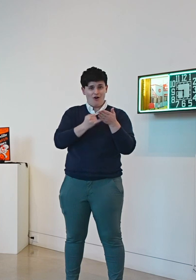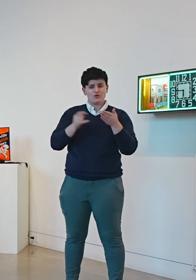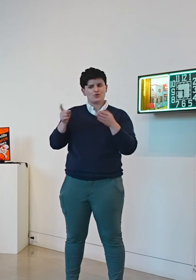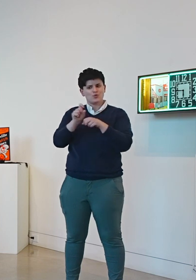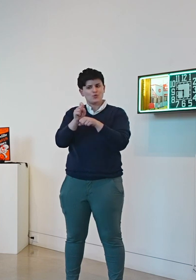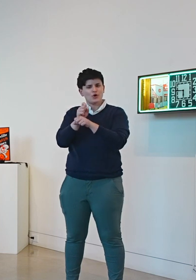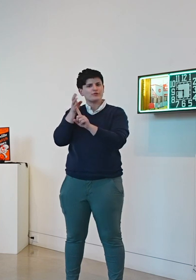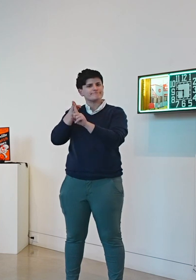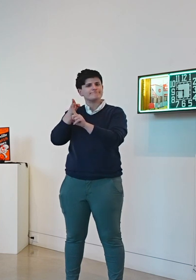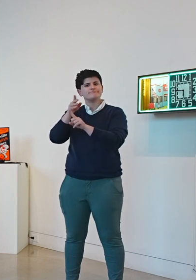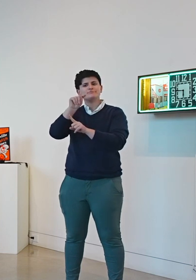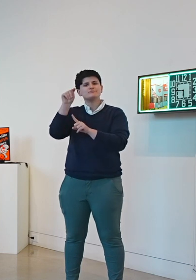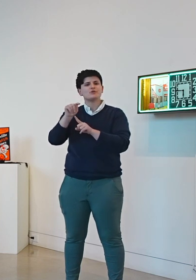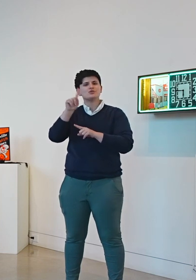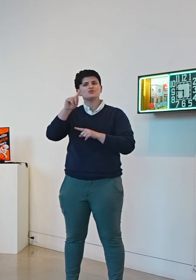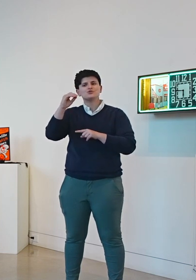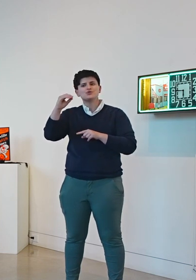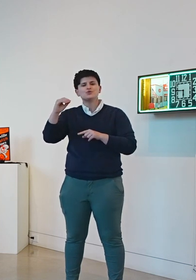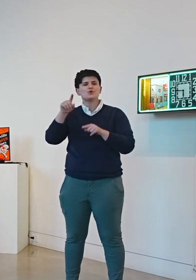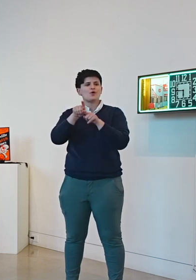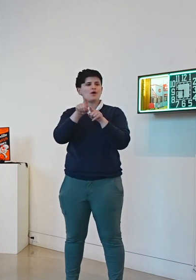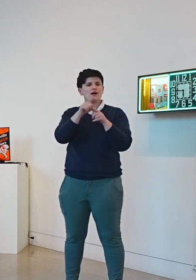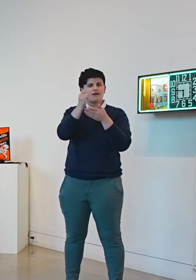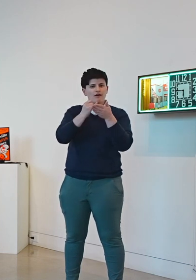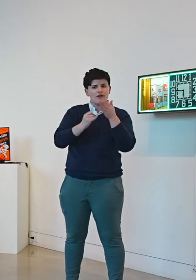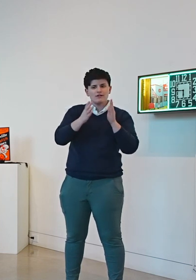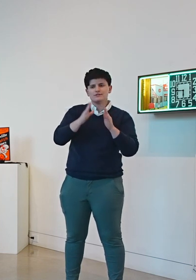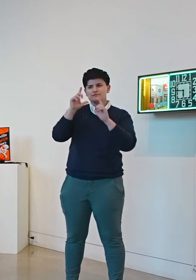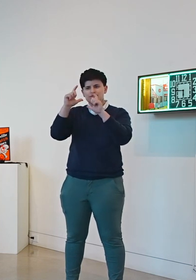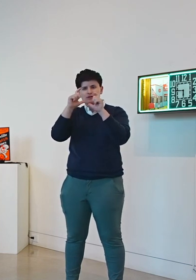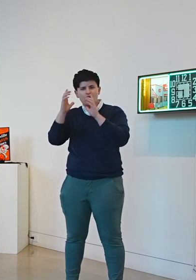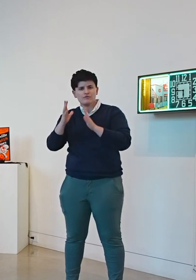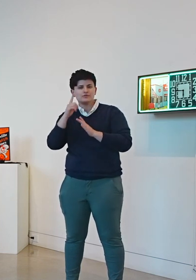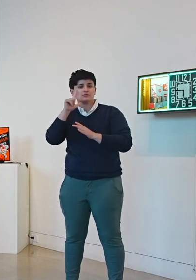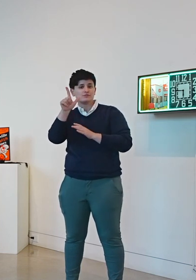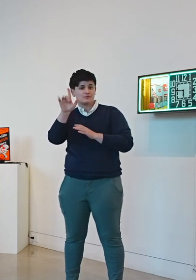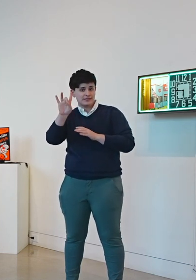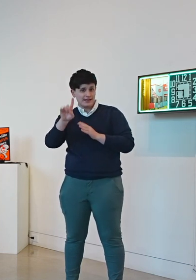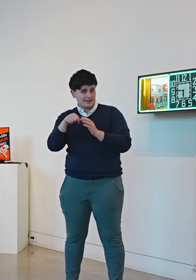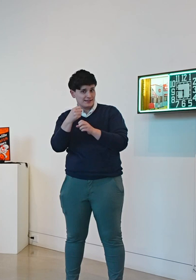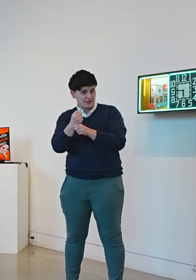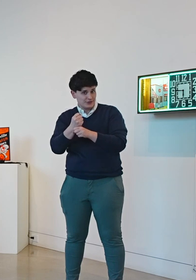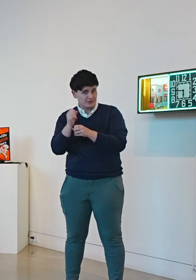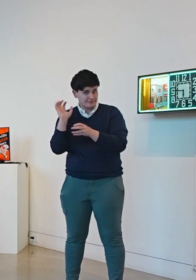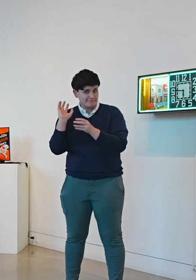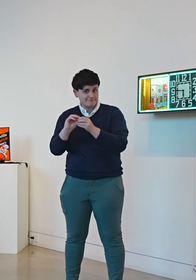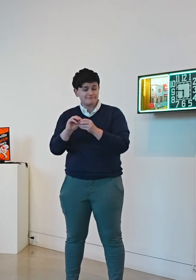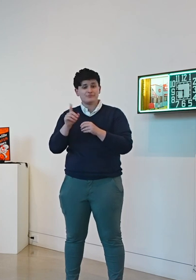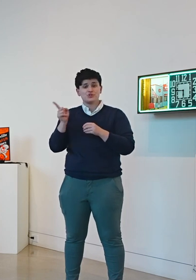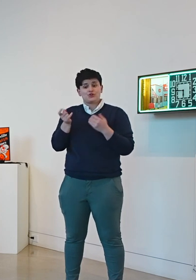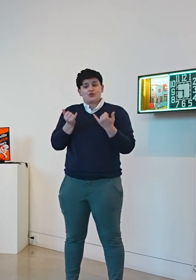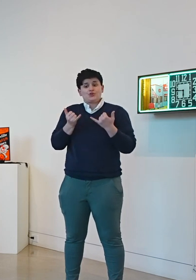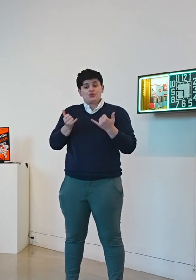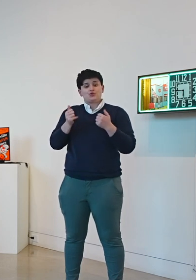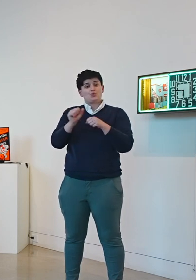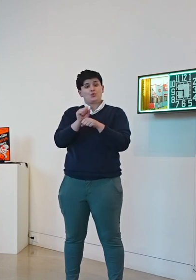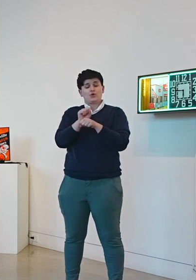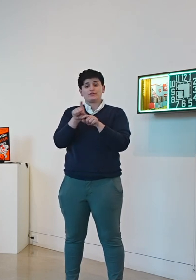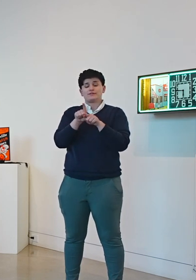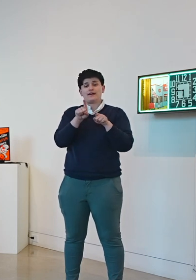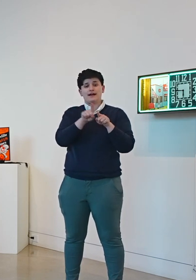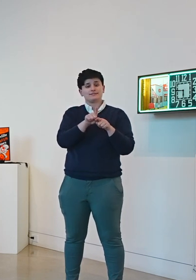as an artist and photographer for 28 years. She currently works as a freelance